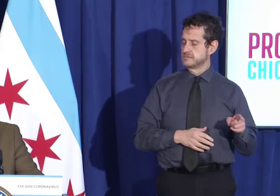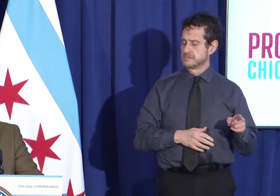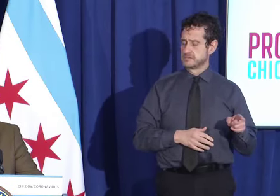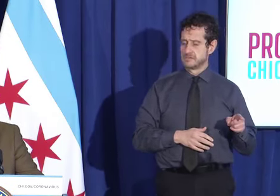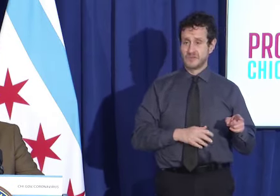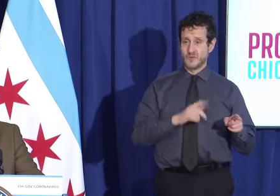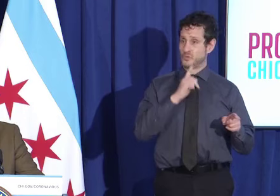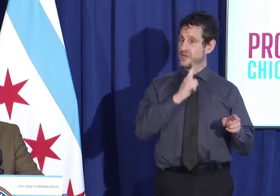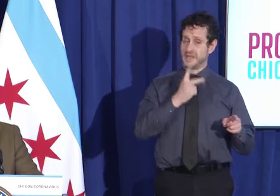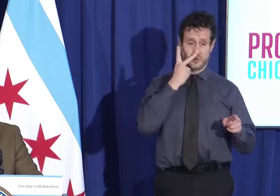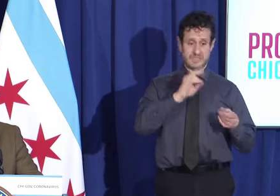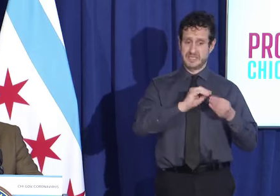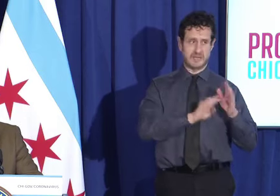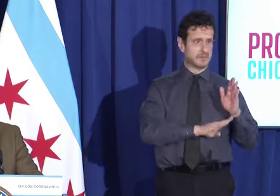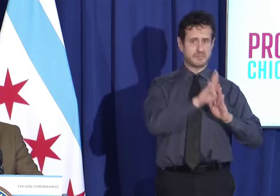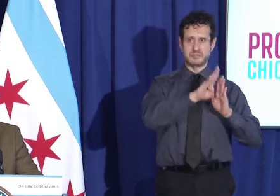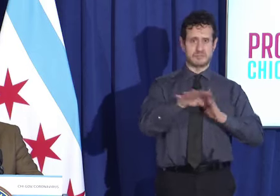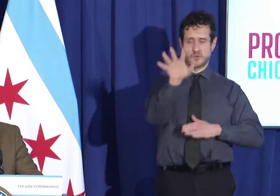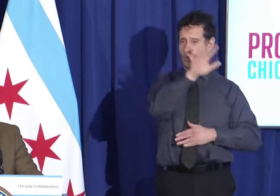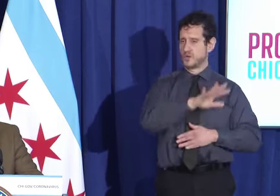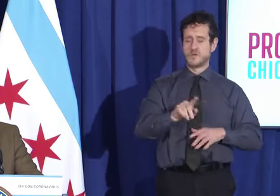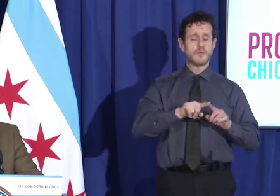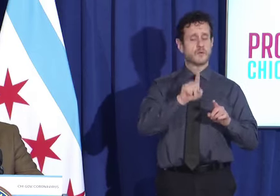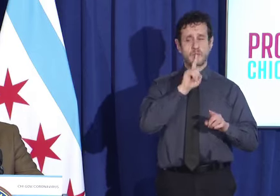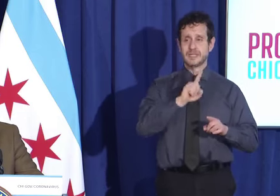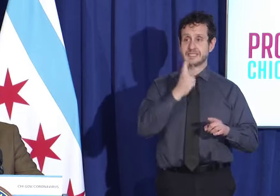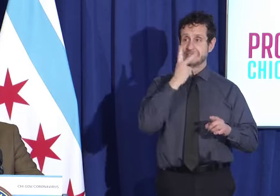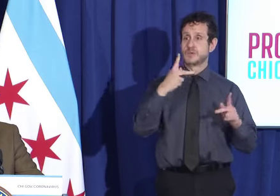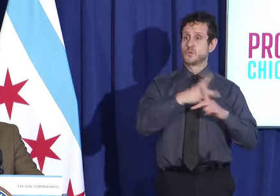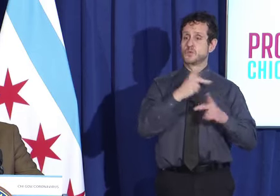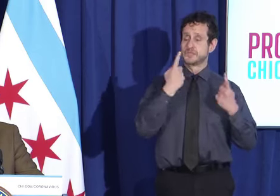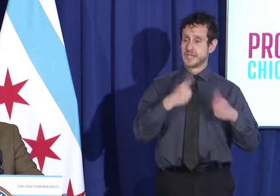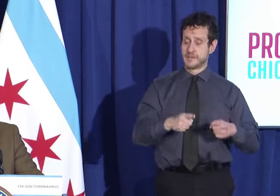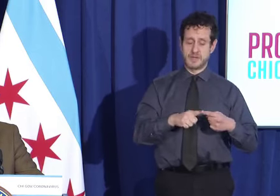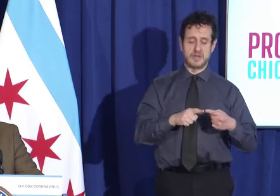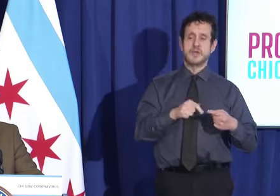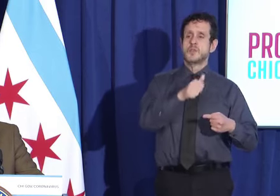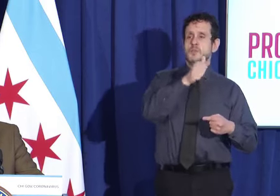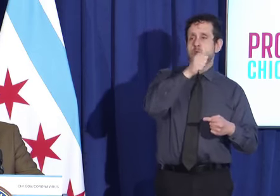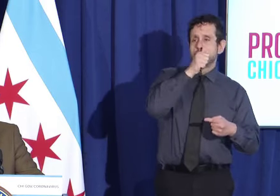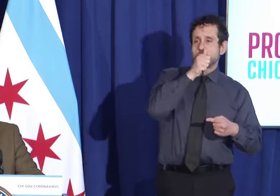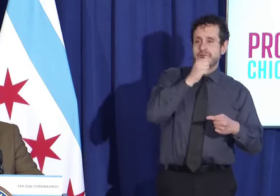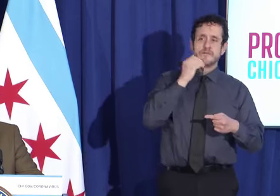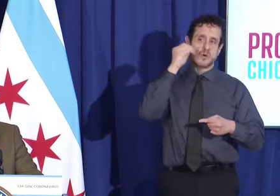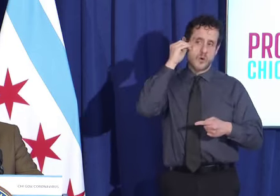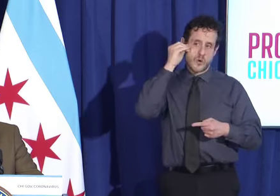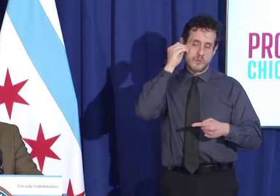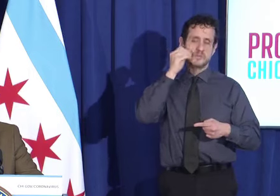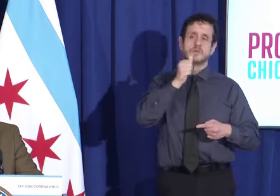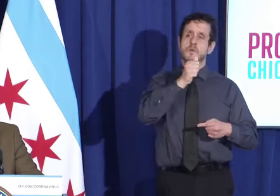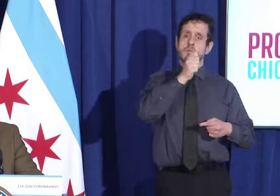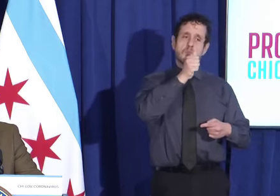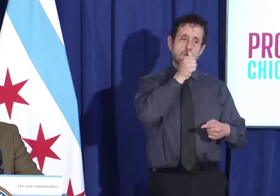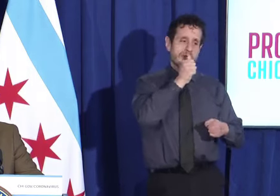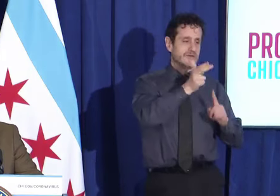everywhere. But where we're really seeing it is in those private social spaces, homes,